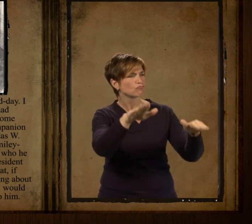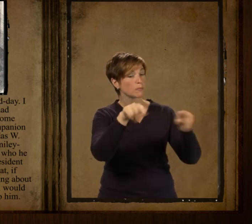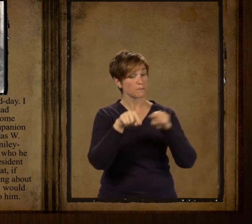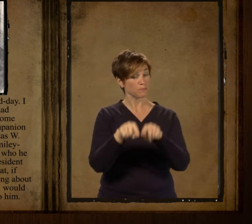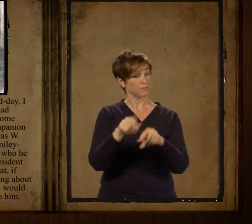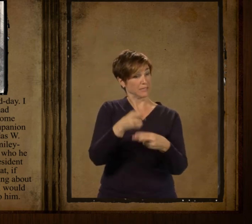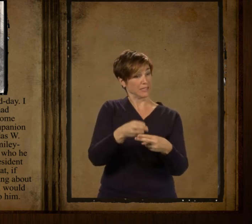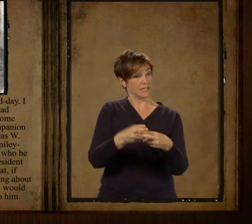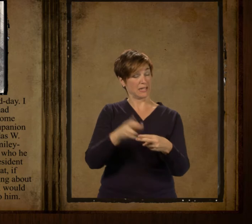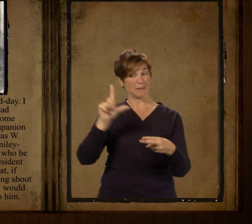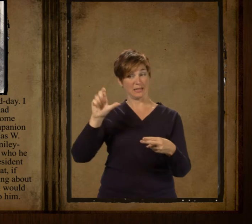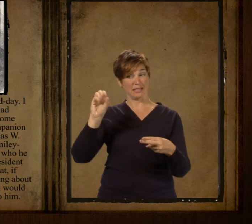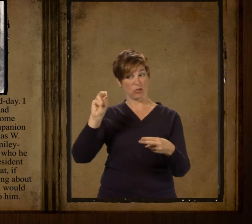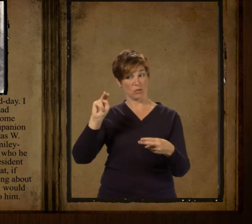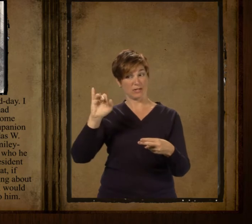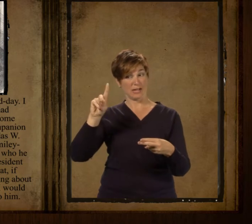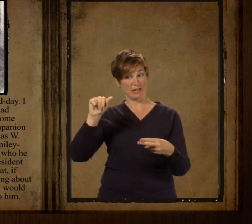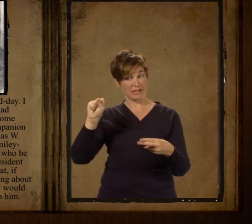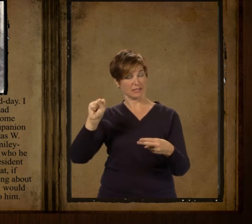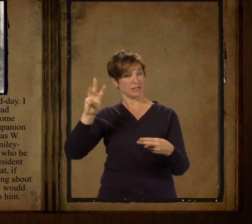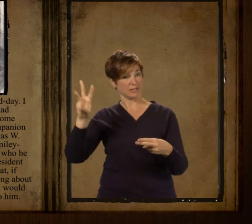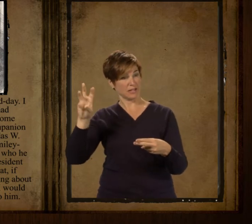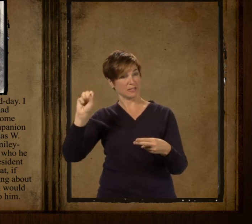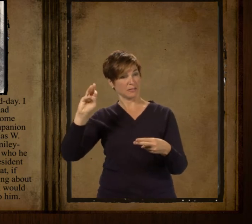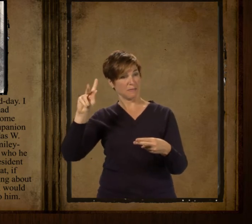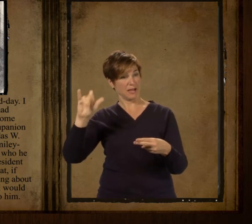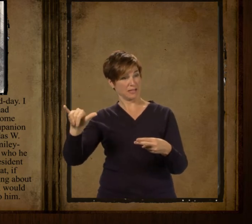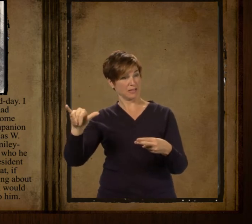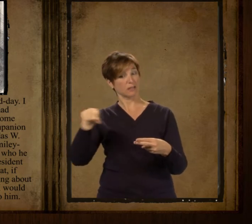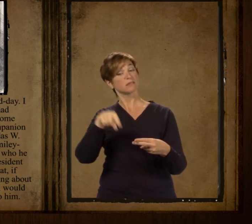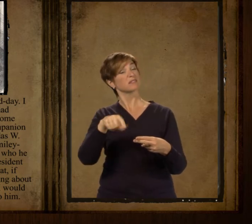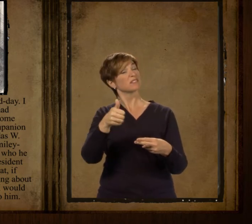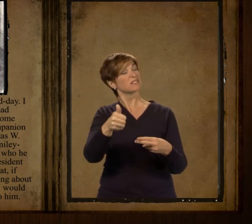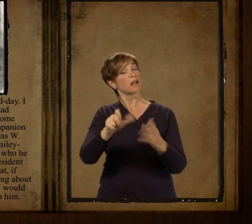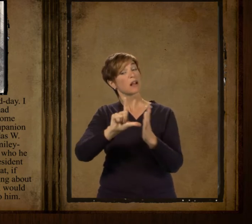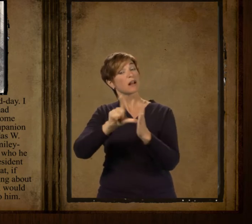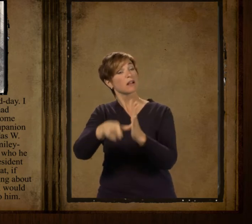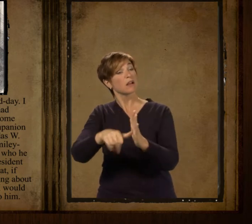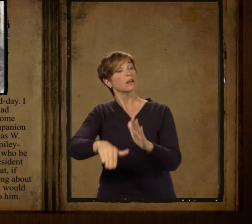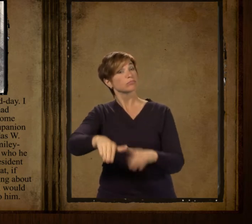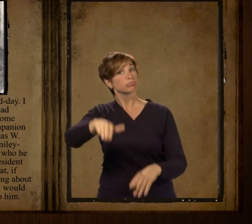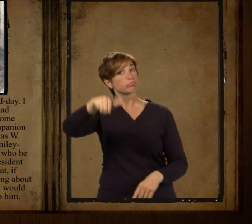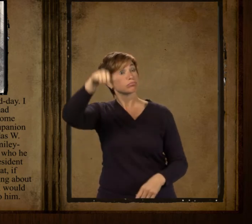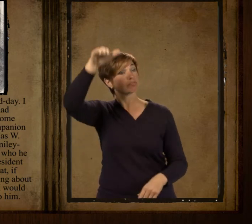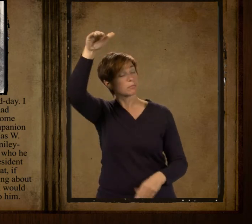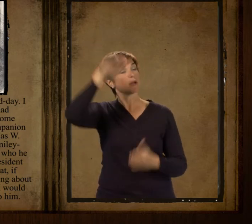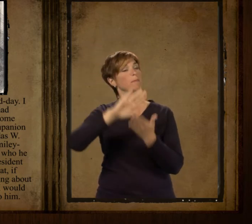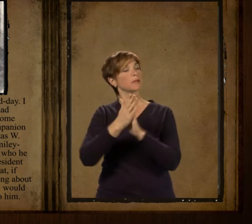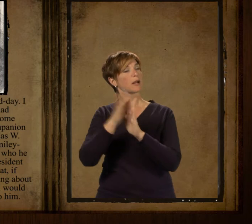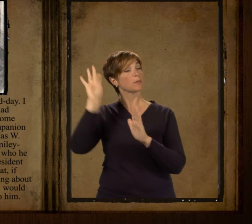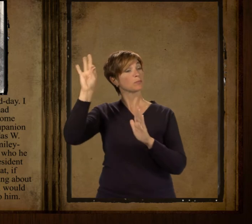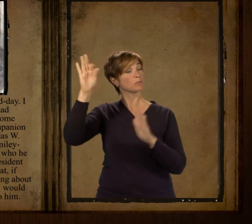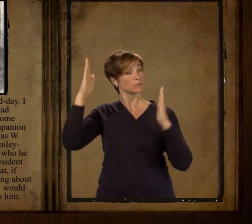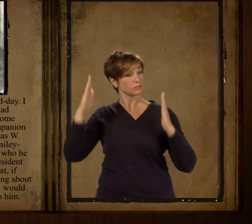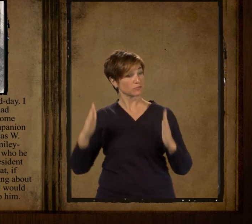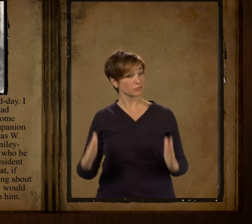Smiley, Reverend Leonidas W. Smiley, a young minister of the gospel.